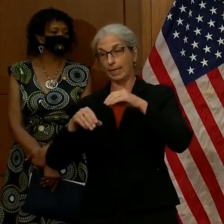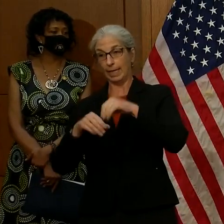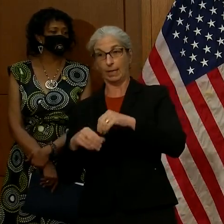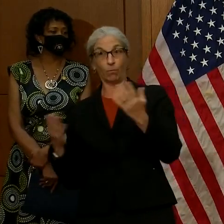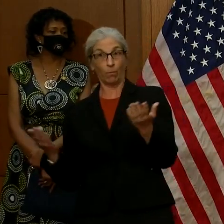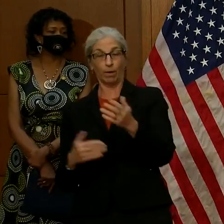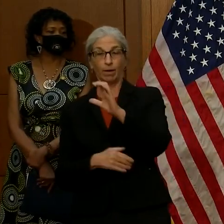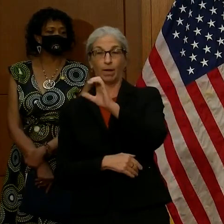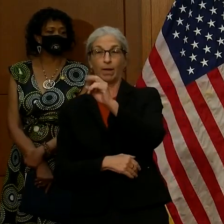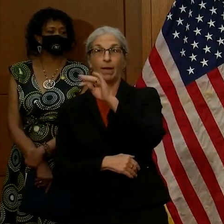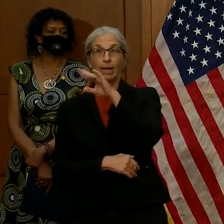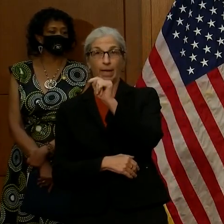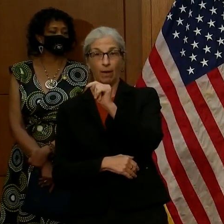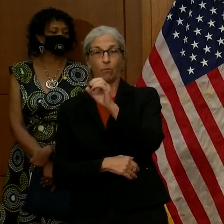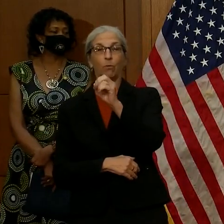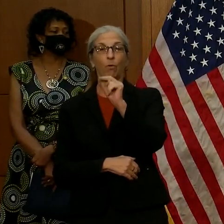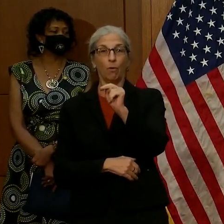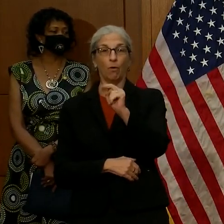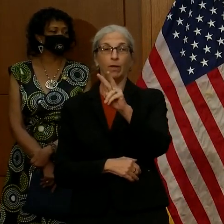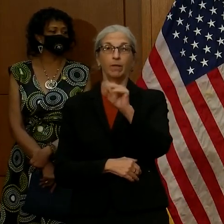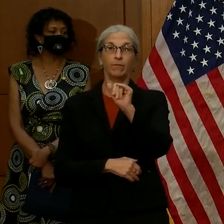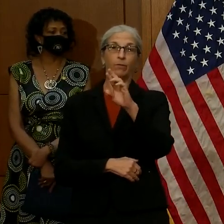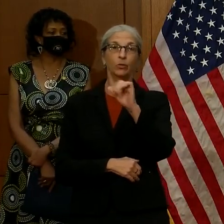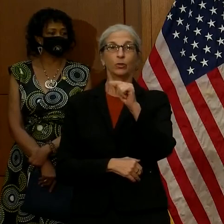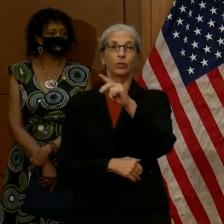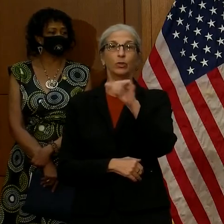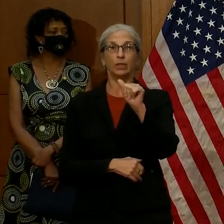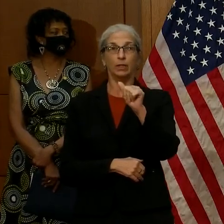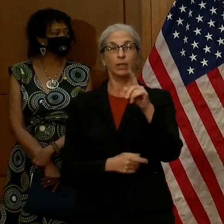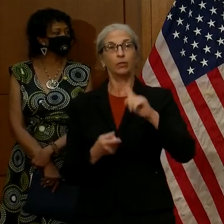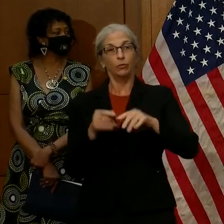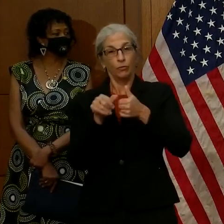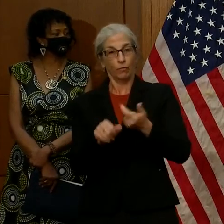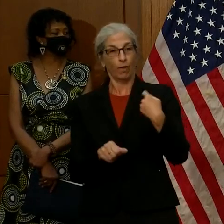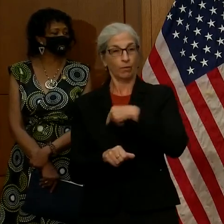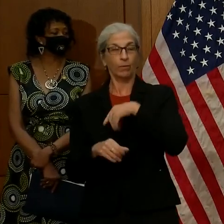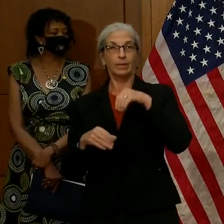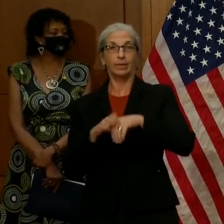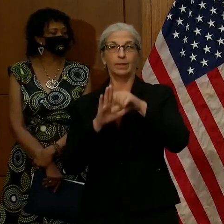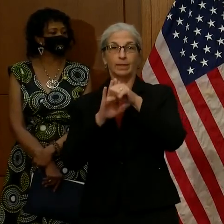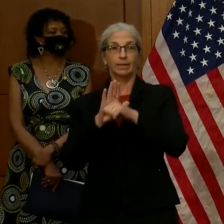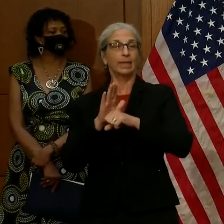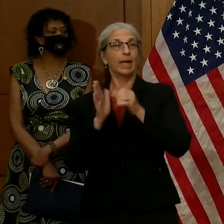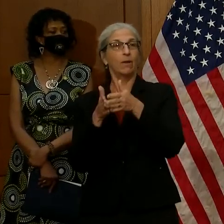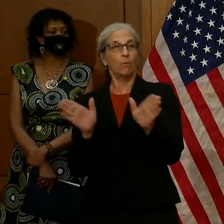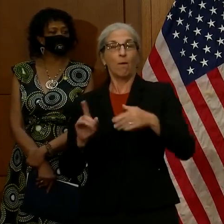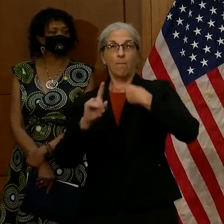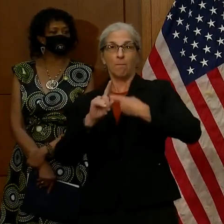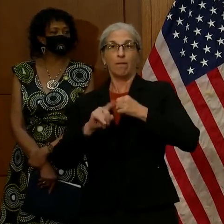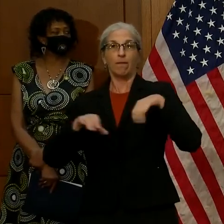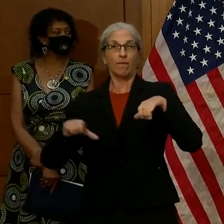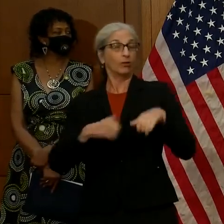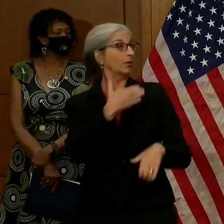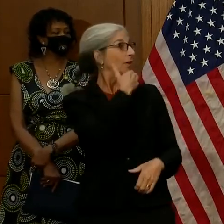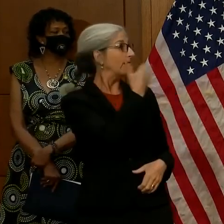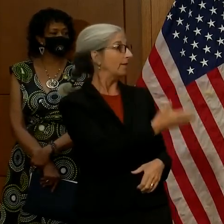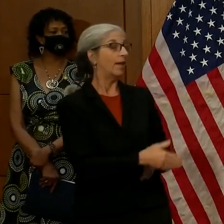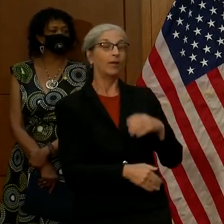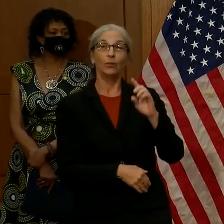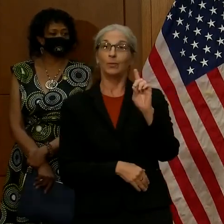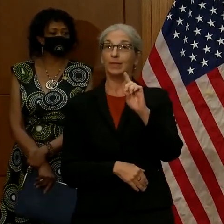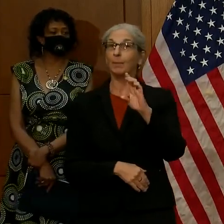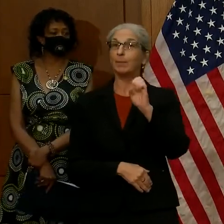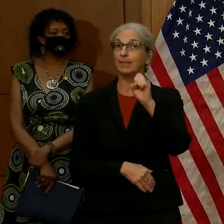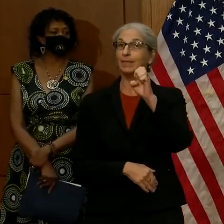on our statewide month of action. Thank you. Governor? Thank you, Deputy Secretary and Secretary, and to our